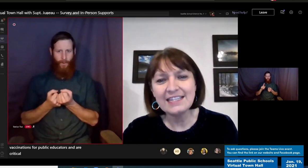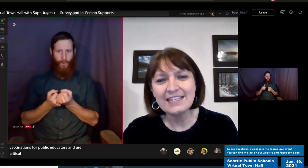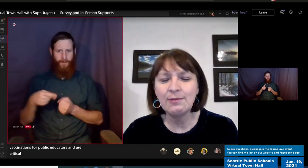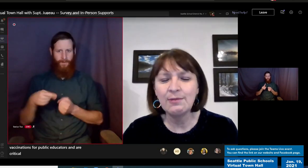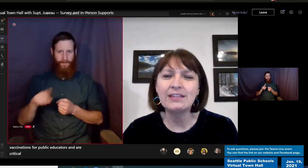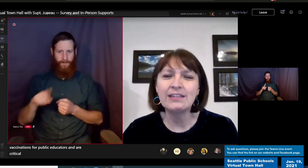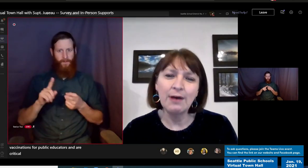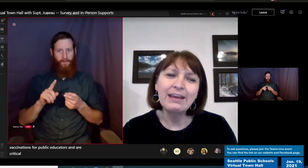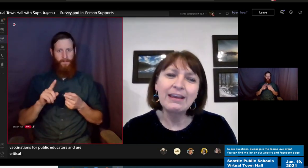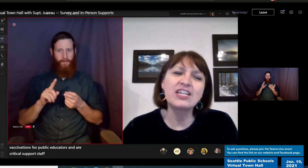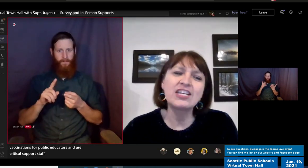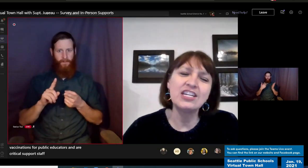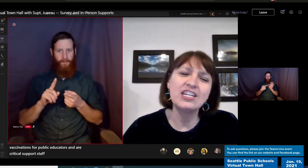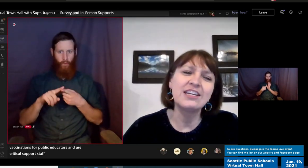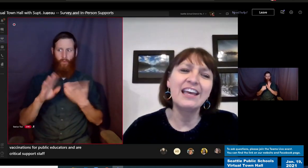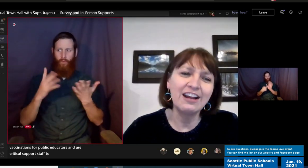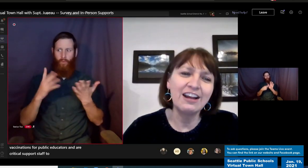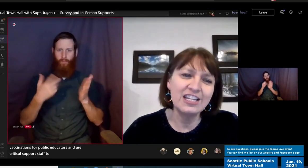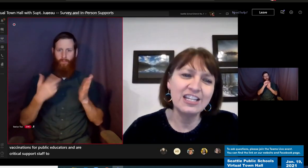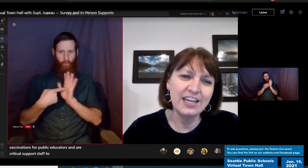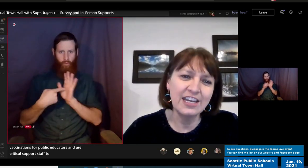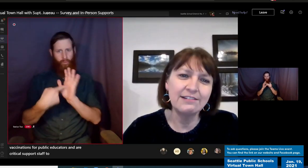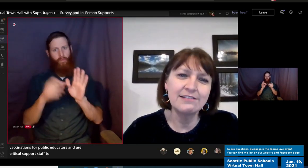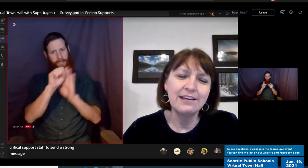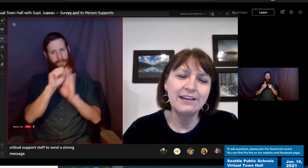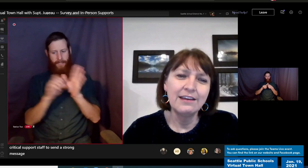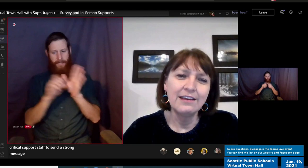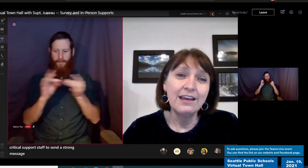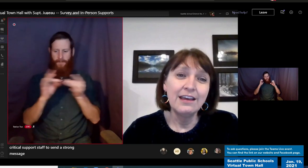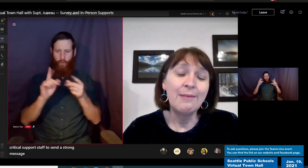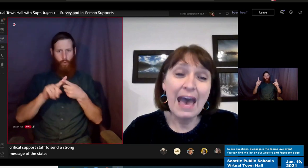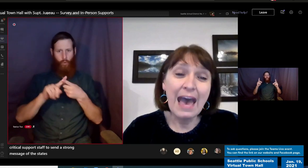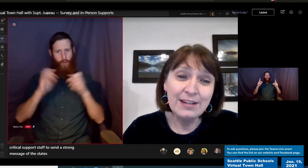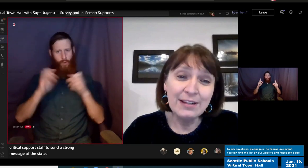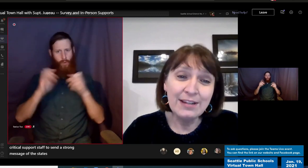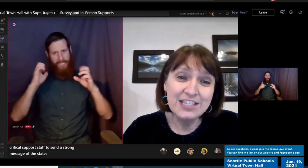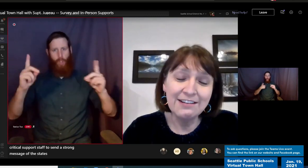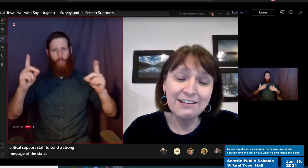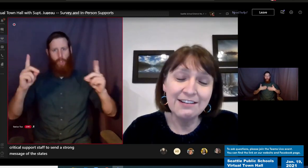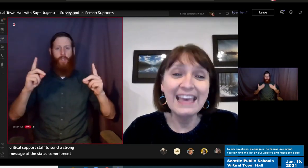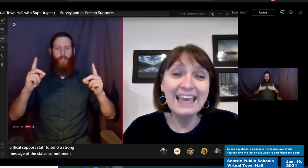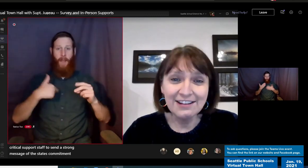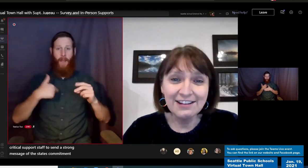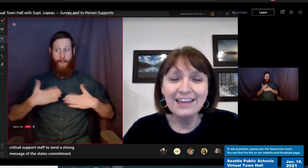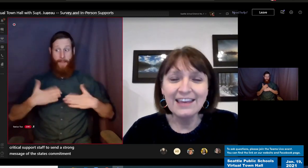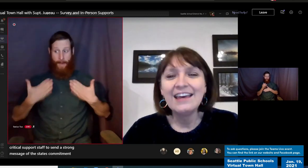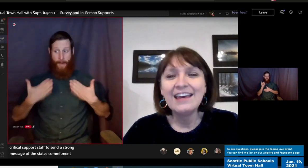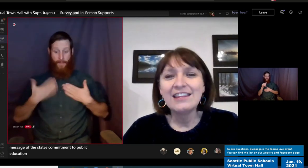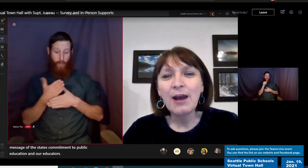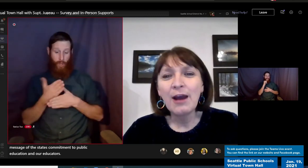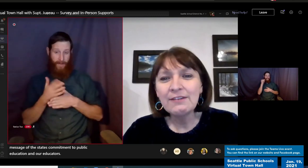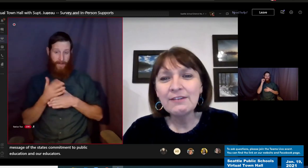commitment to public education and our educators. I'm happy to share that yesterday, the Department of Health issued a